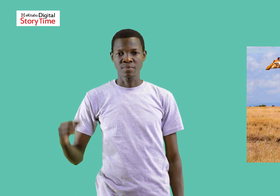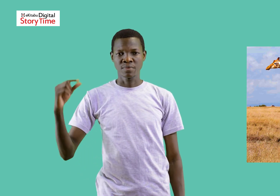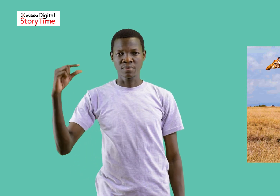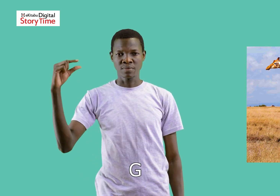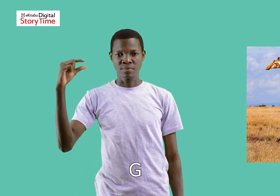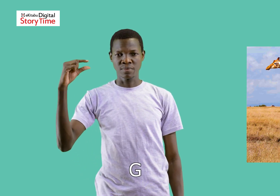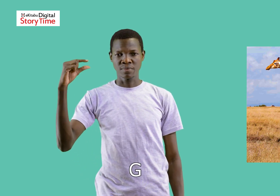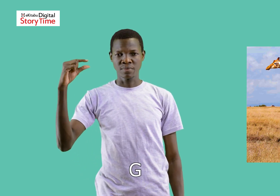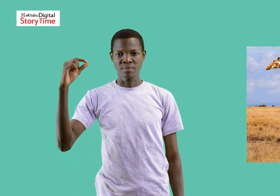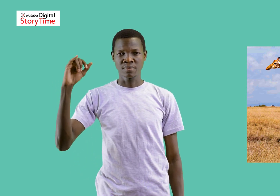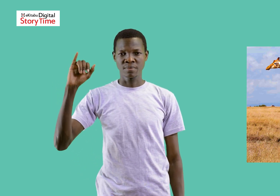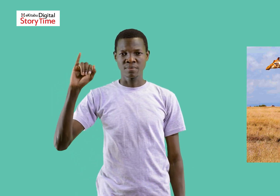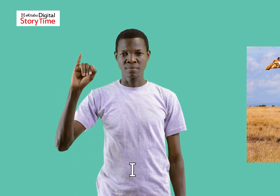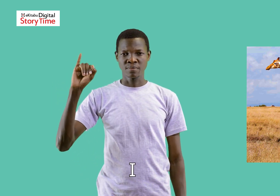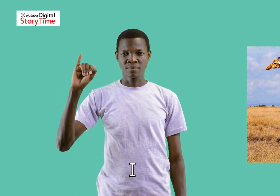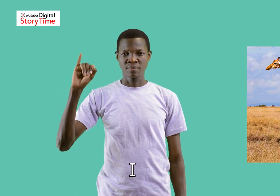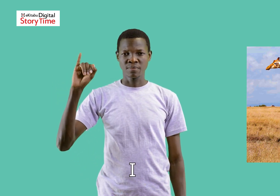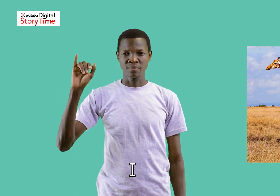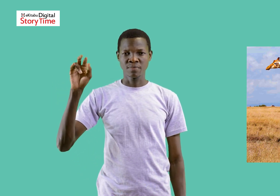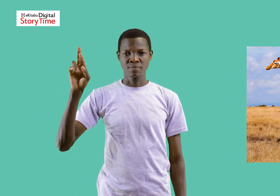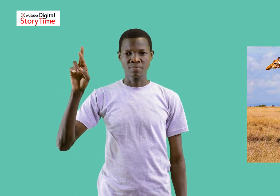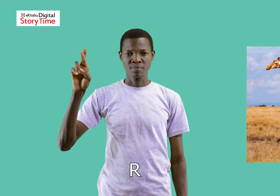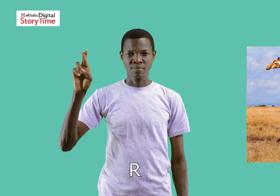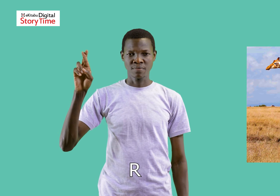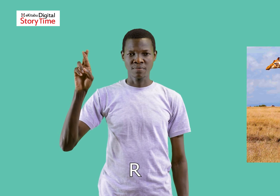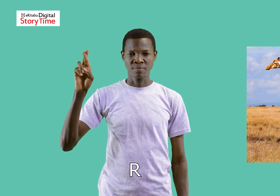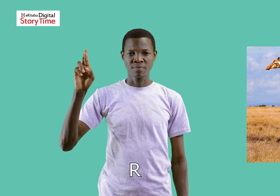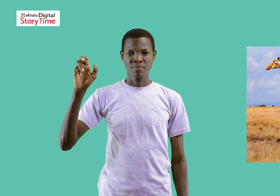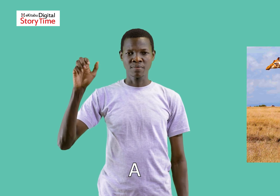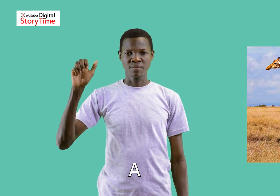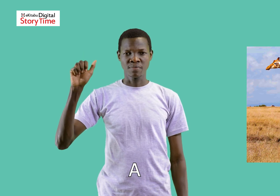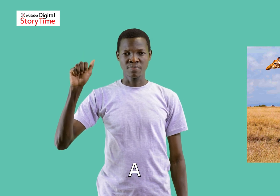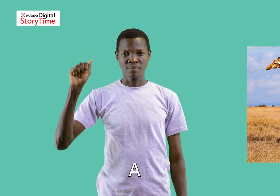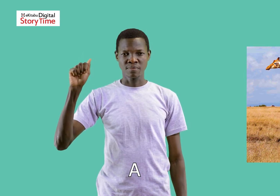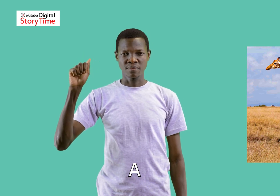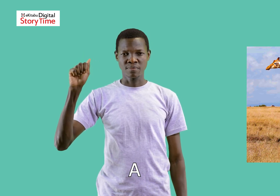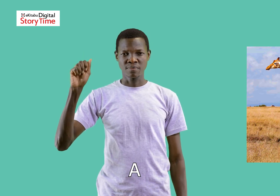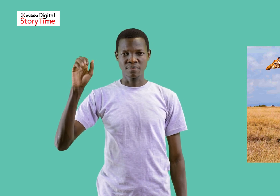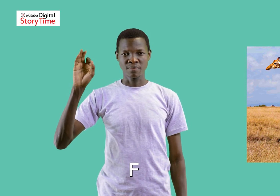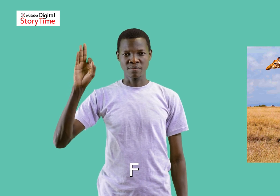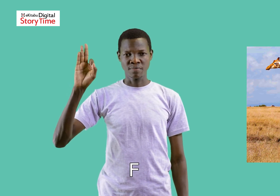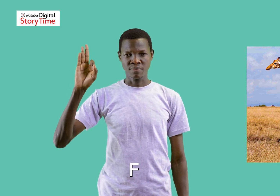G-I-R-E-F